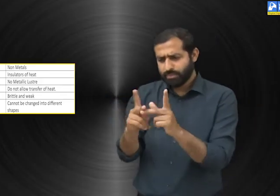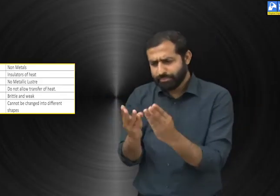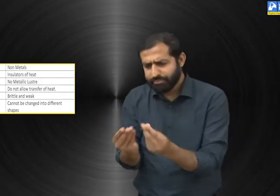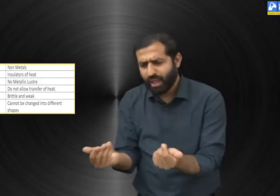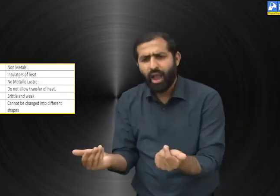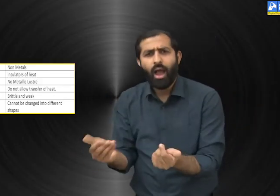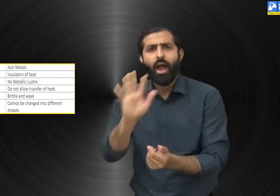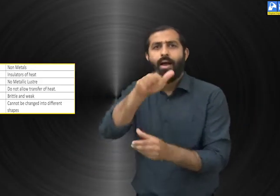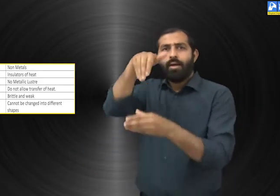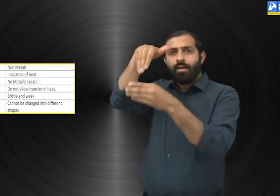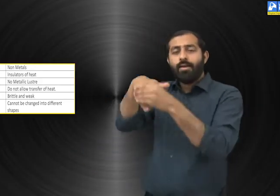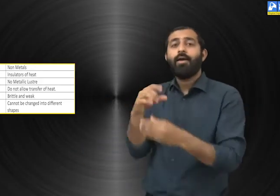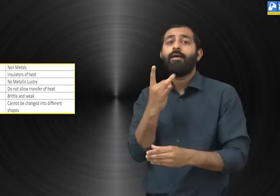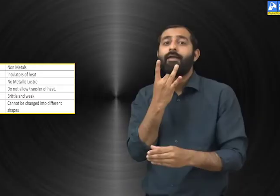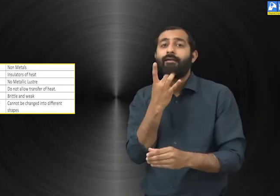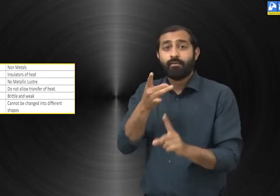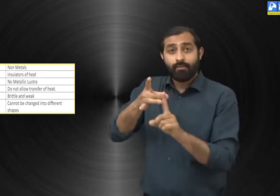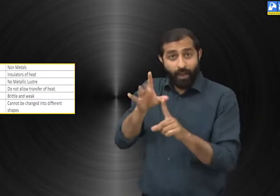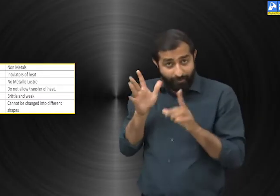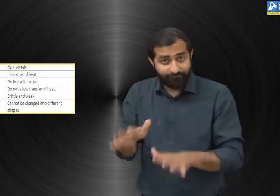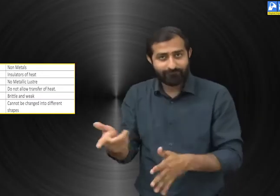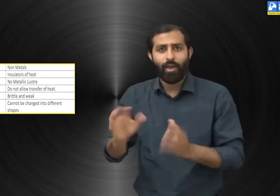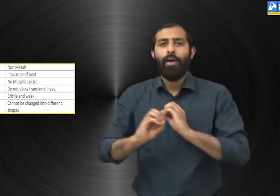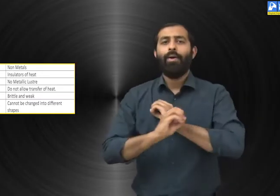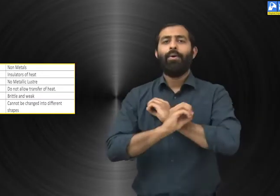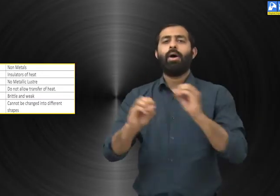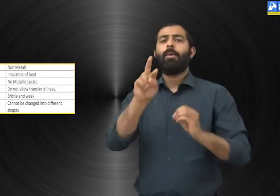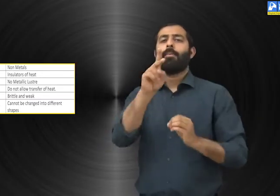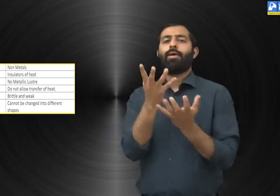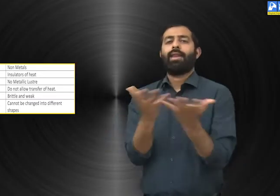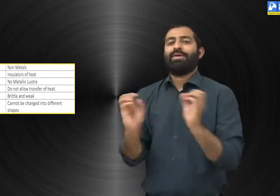They does not have the features of a metal. Second point.